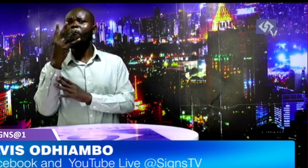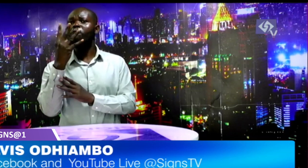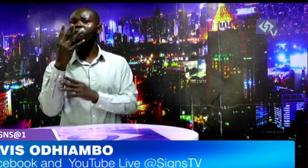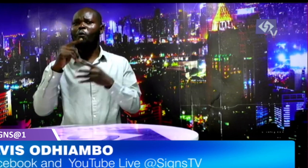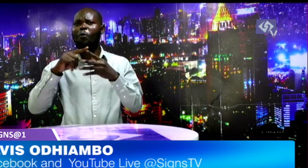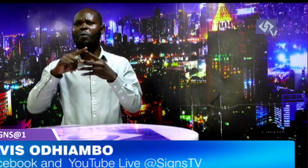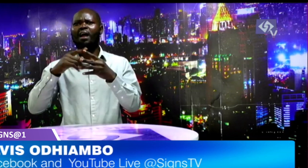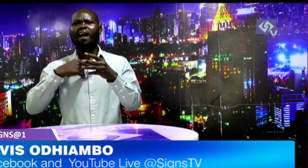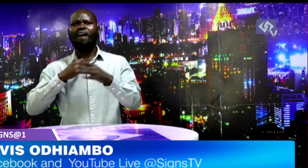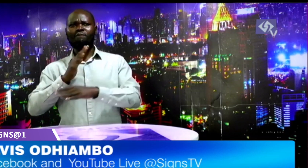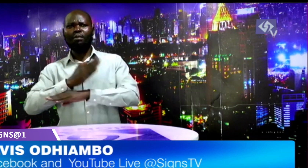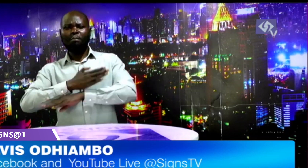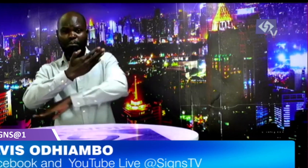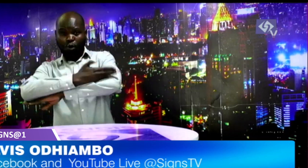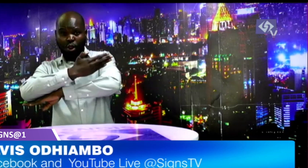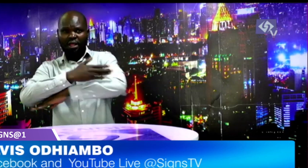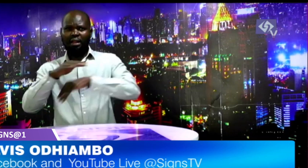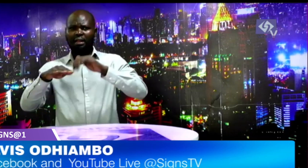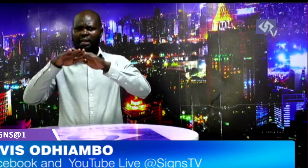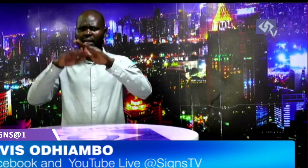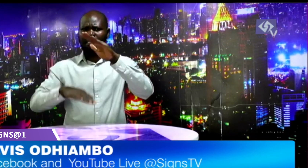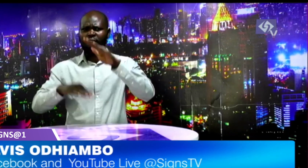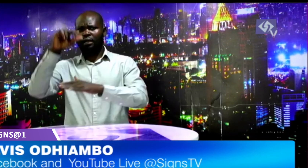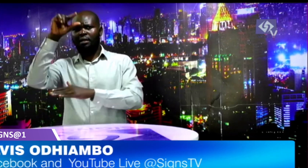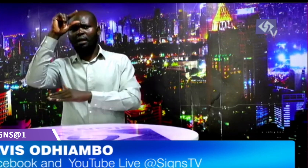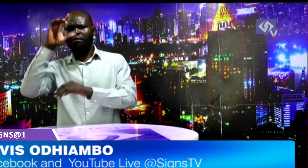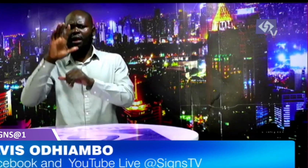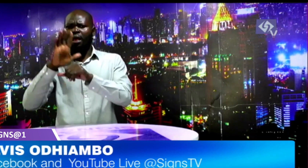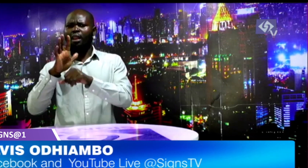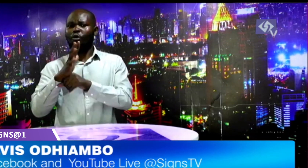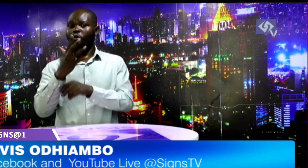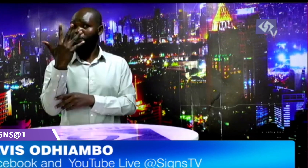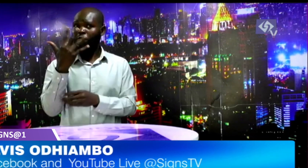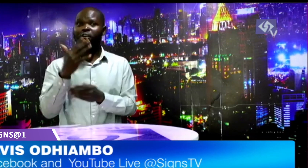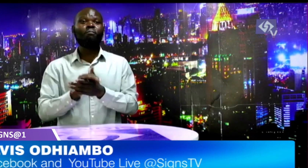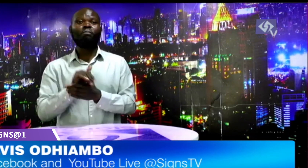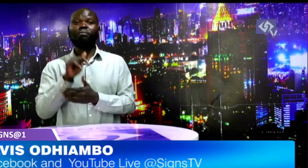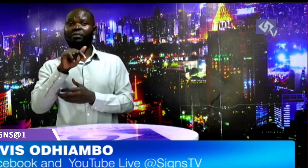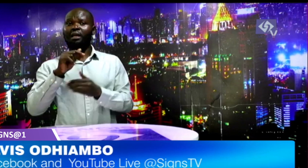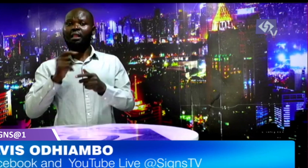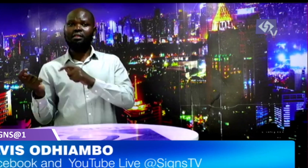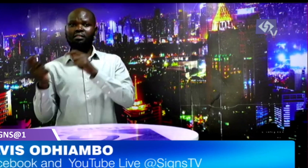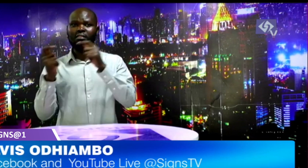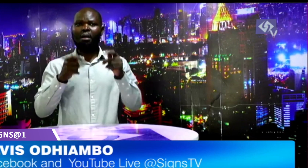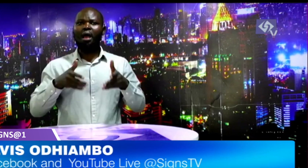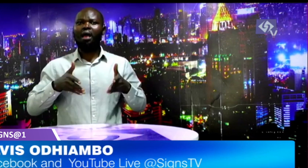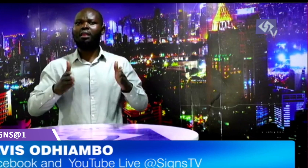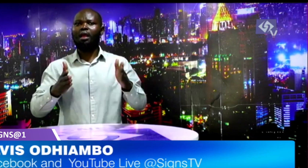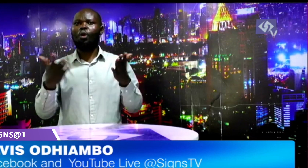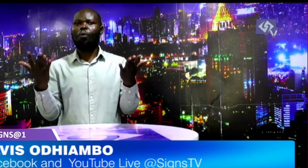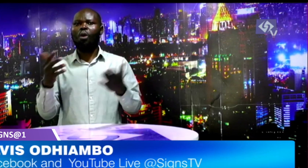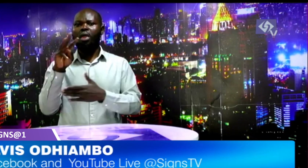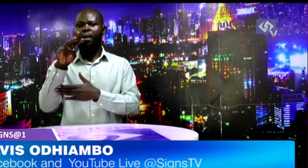articles of association securing four slots on the board while reducing the government's slots to five